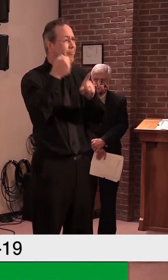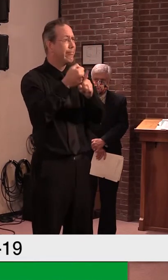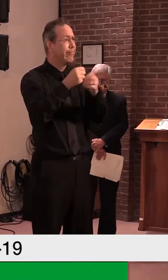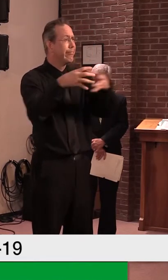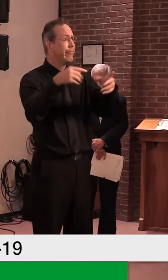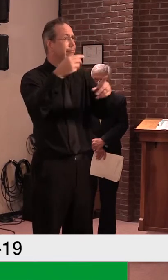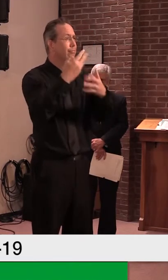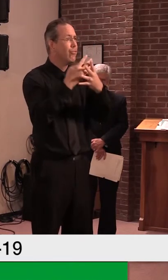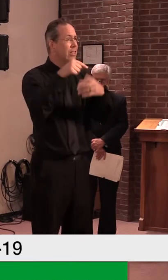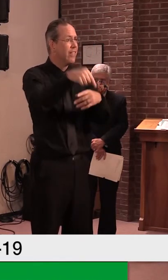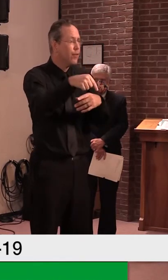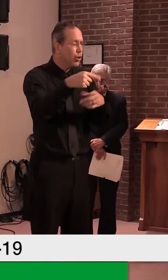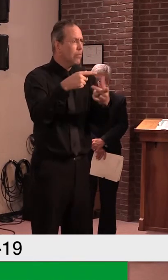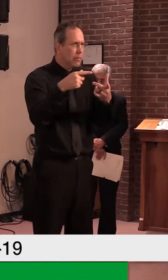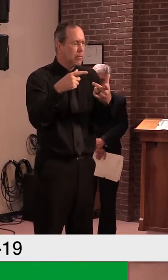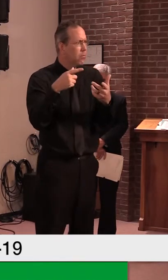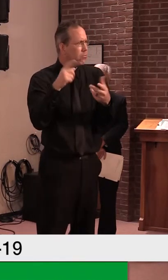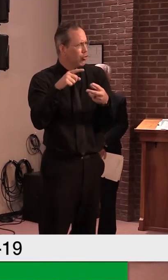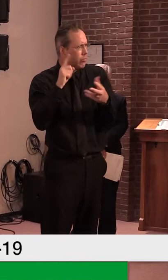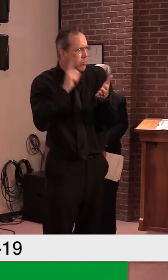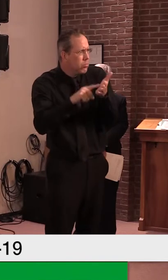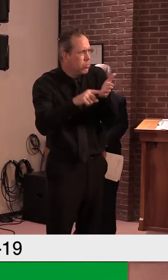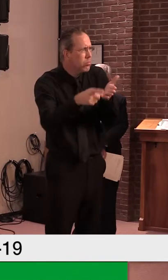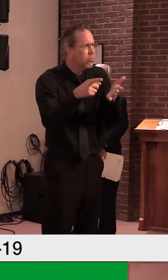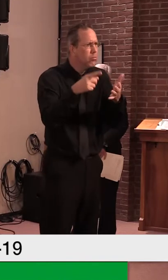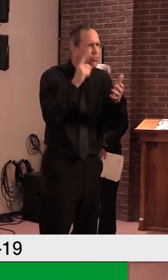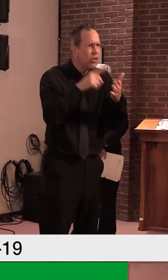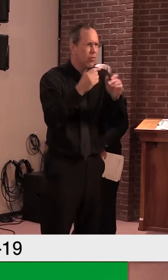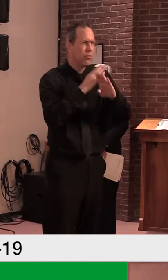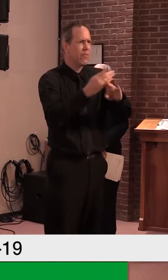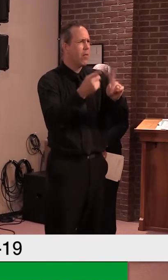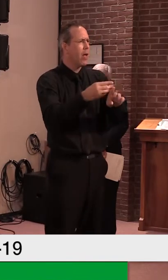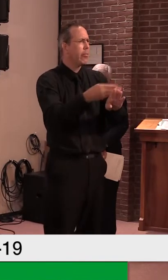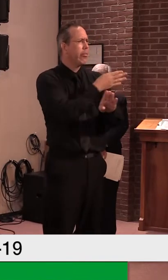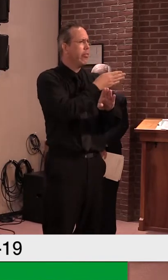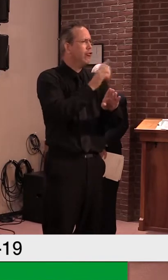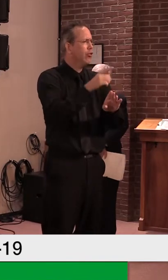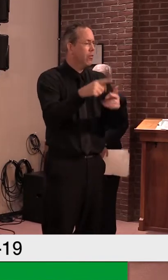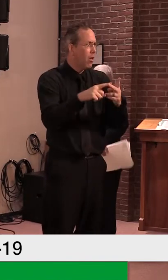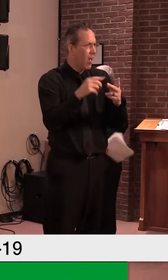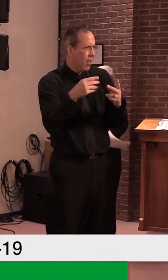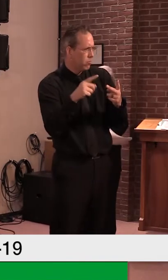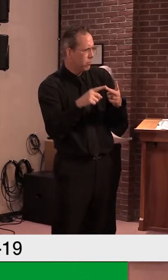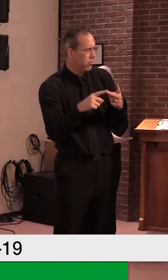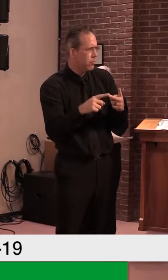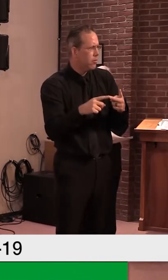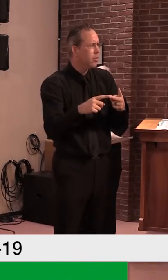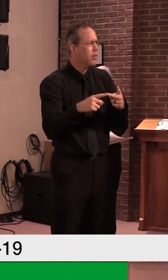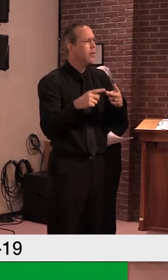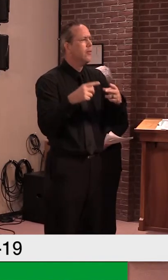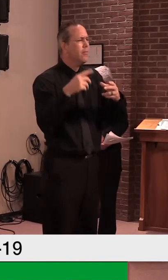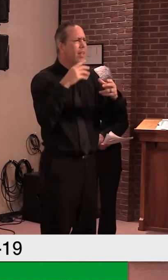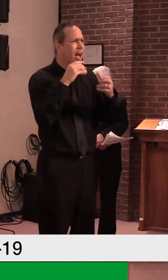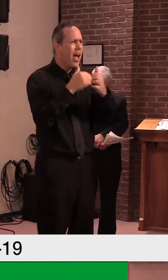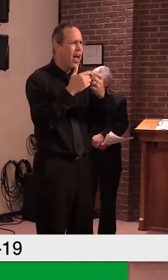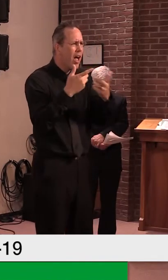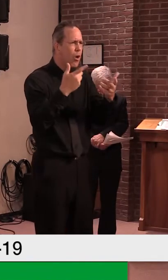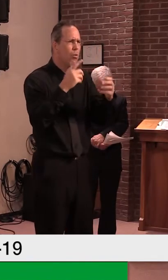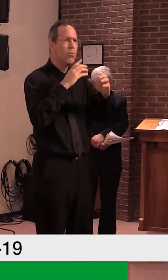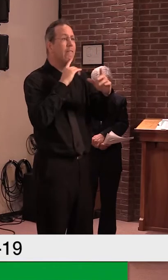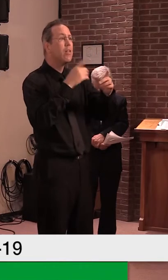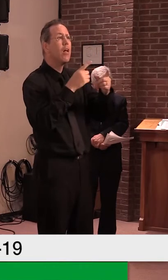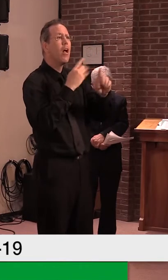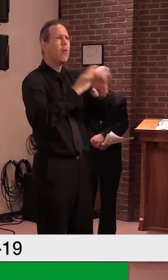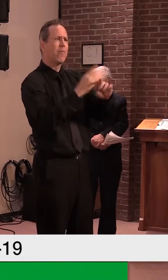outbreak in that facility. Mississippi is experiencing a high number of